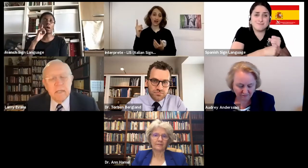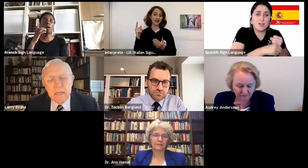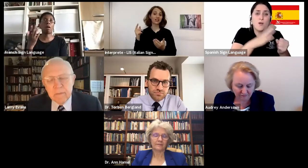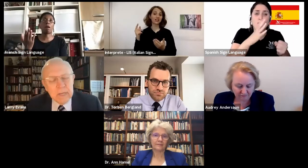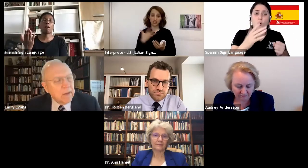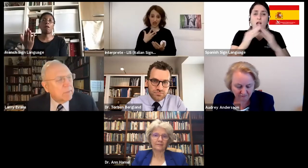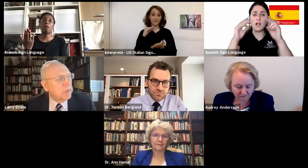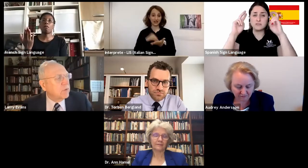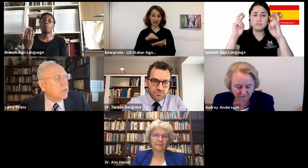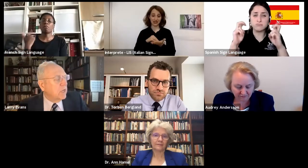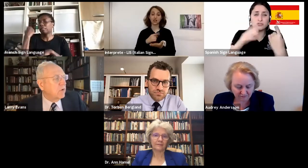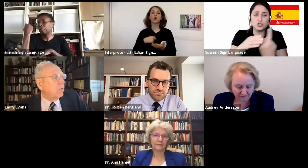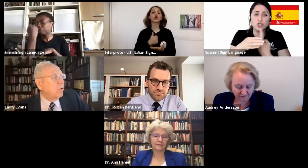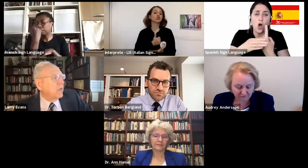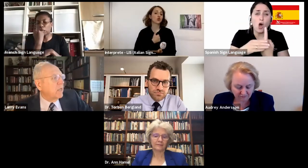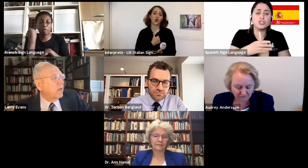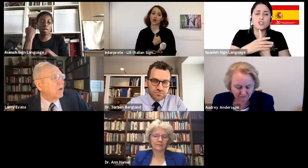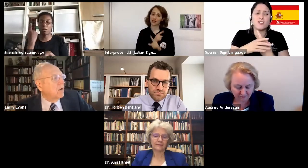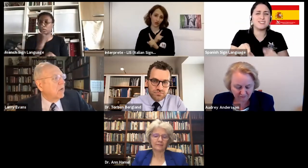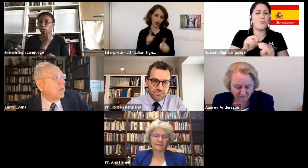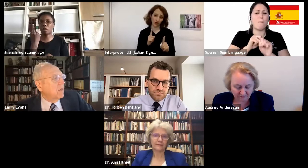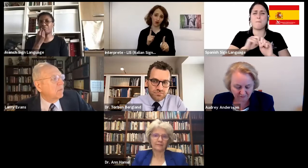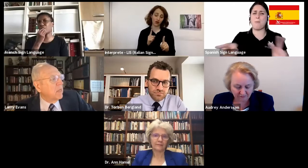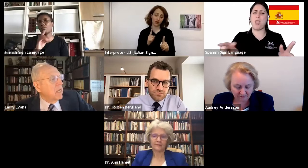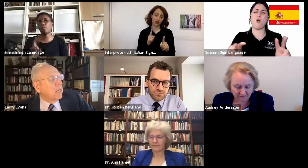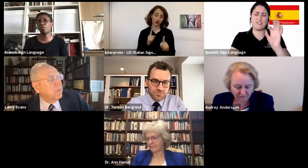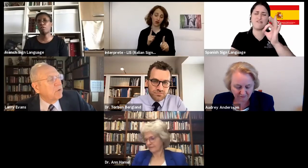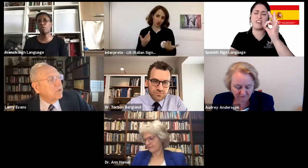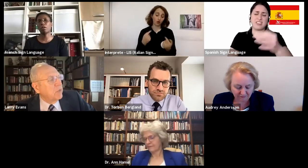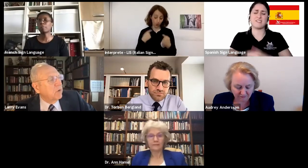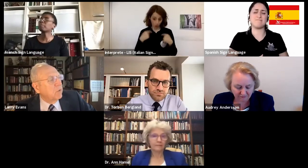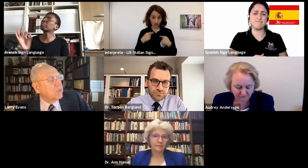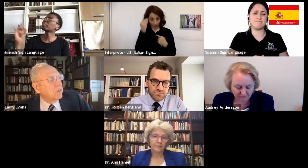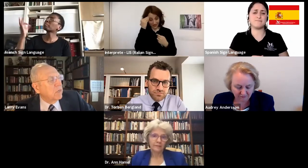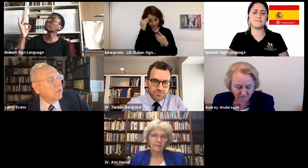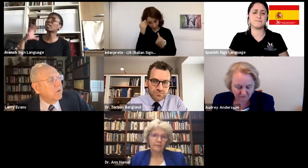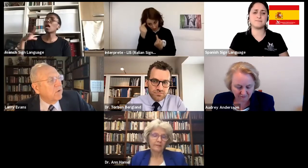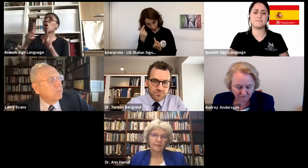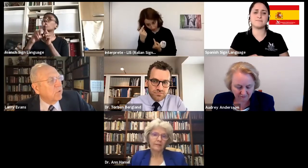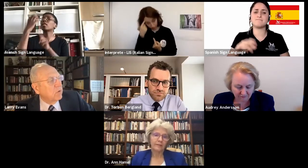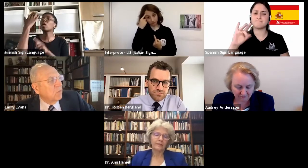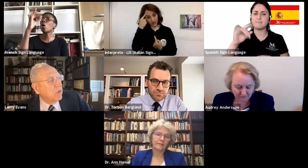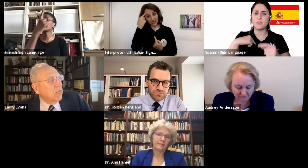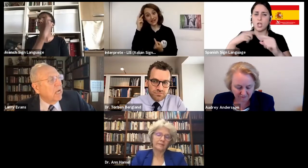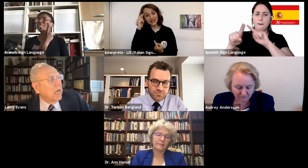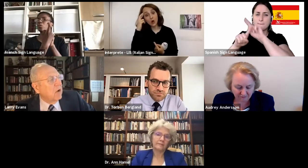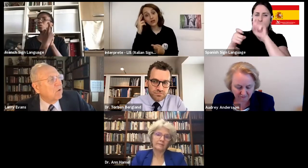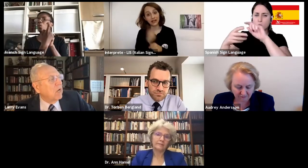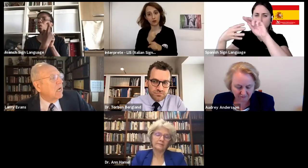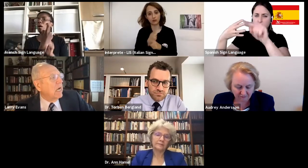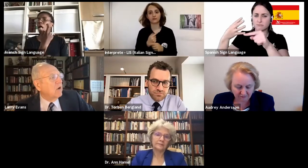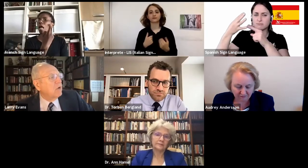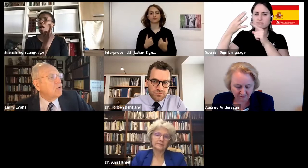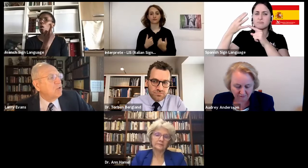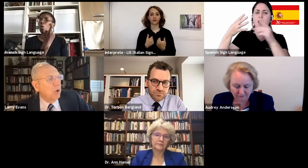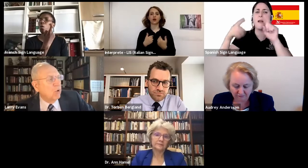Yeah. There's another point here. Let me just read the question. It's a very important one. How